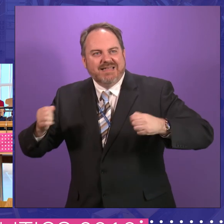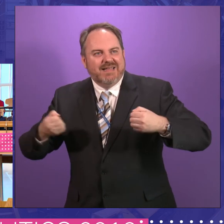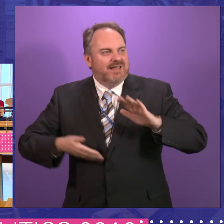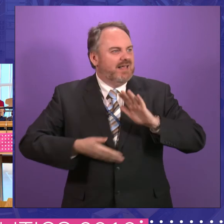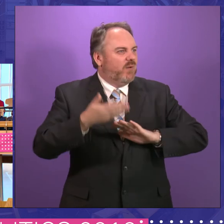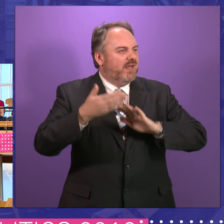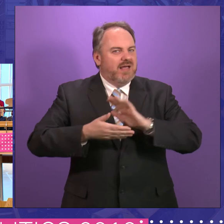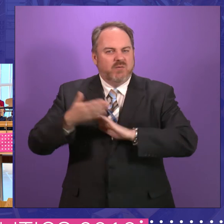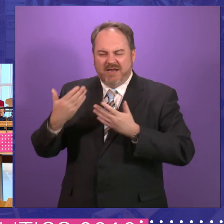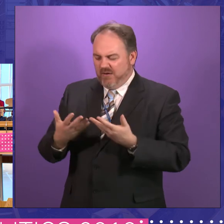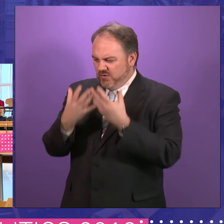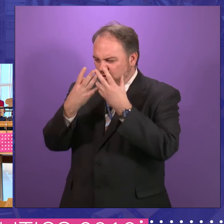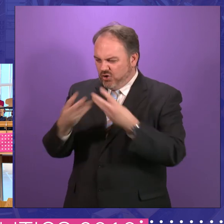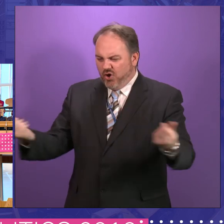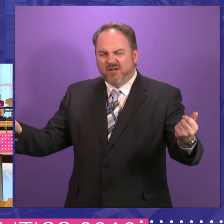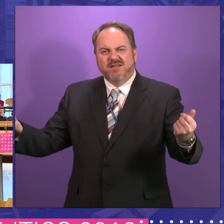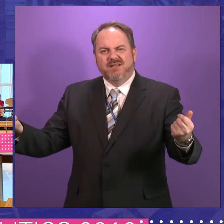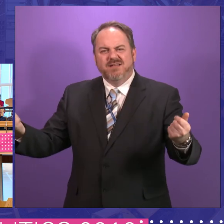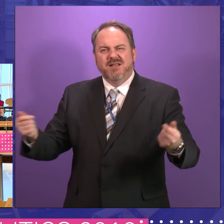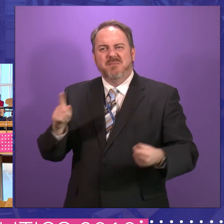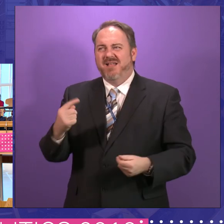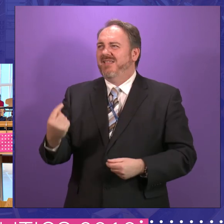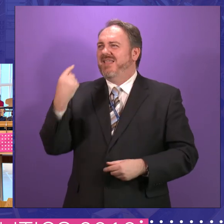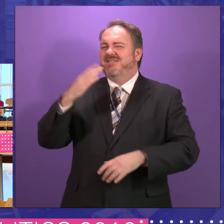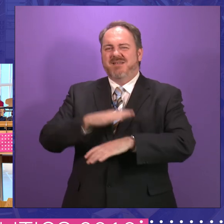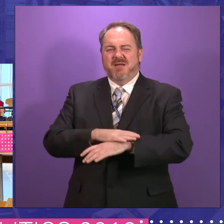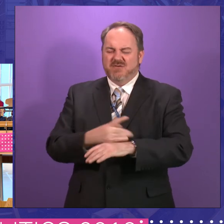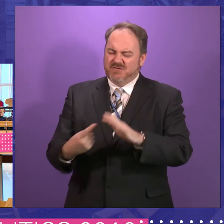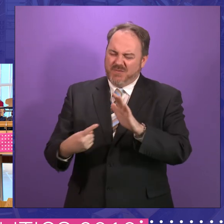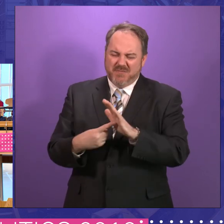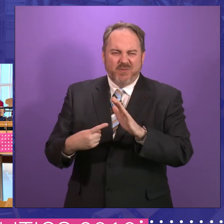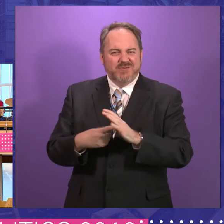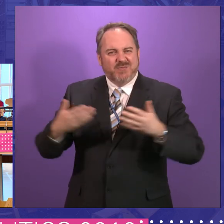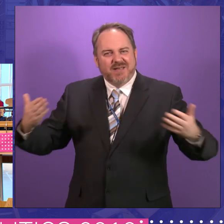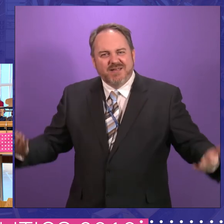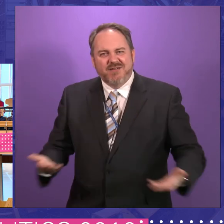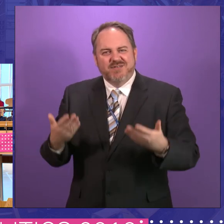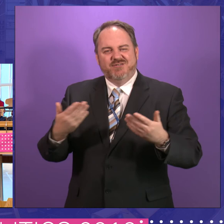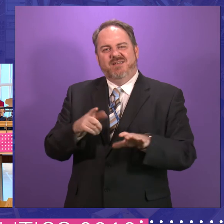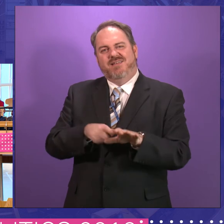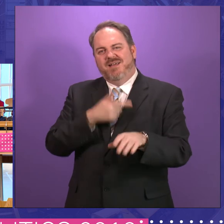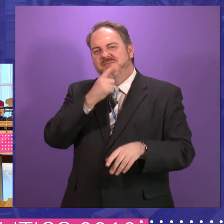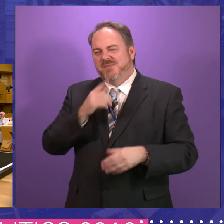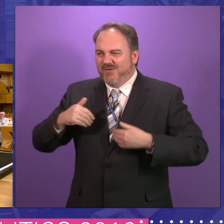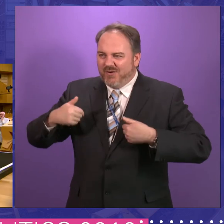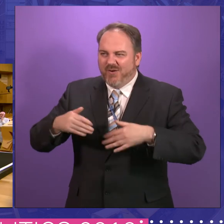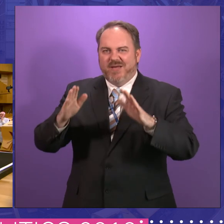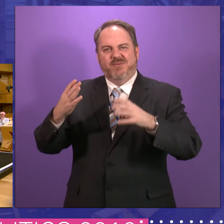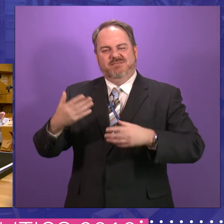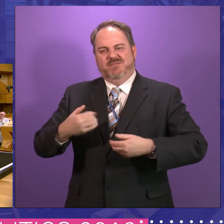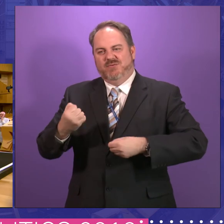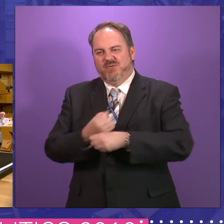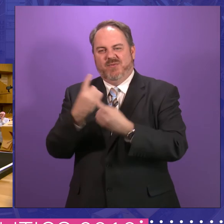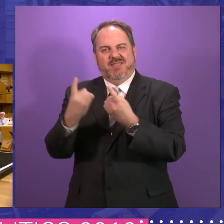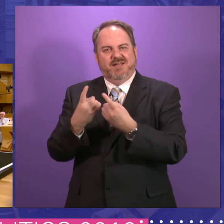has all disappeared. And yet everybody knew how fundamentally good outdoor education can be. But, uh, the